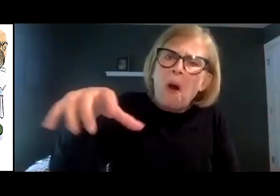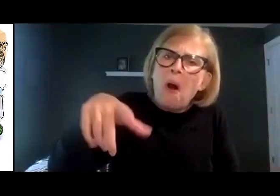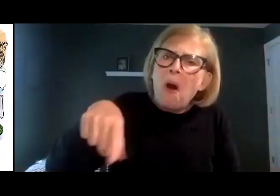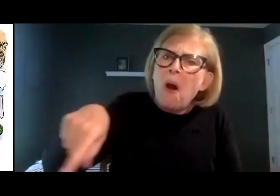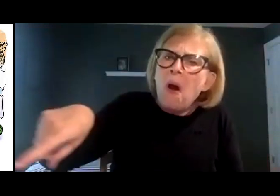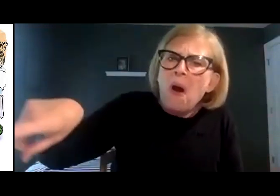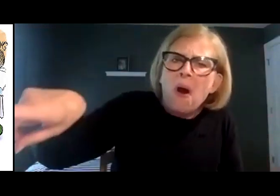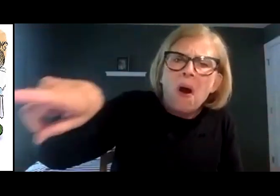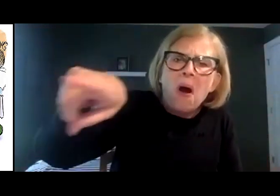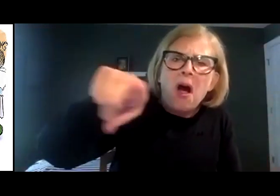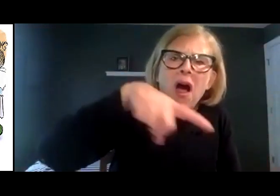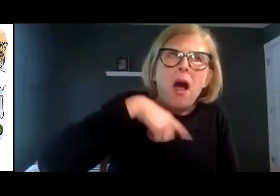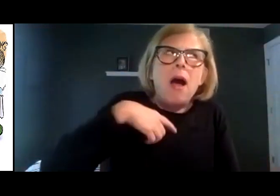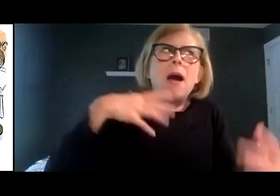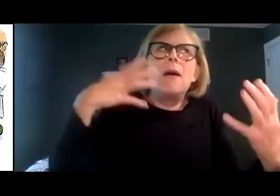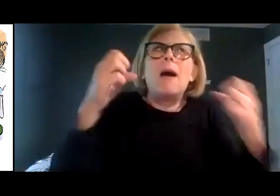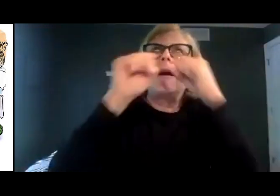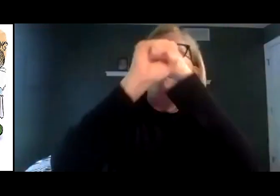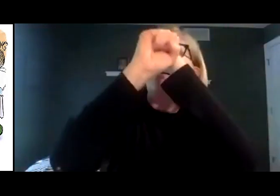wanted to live in a palace.